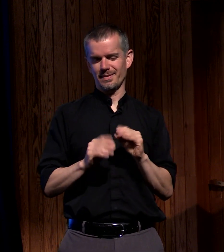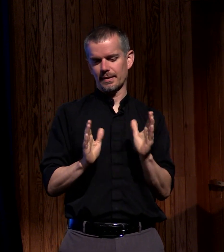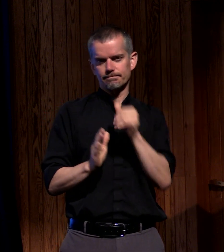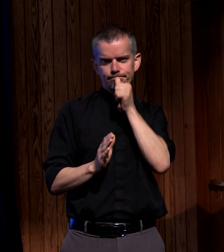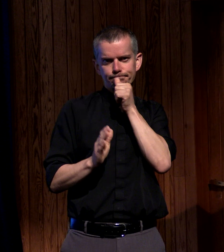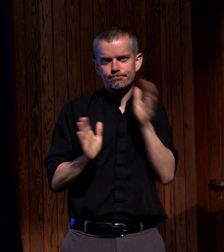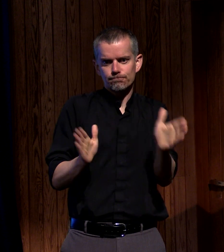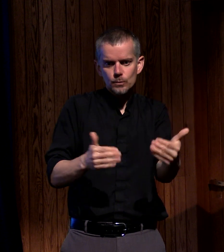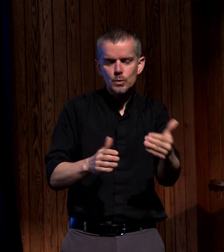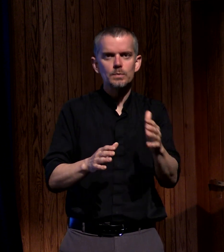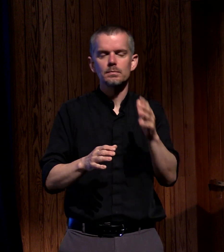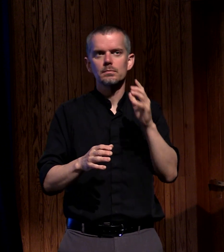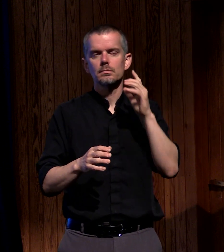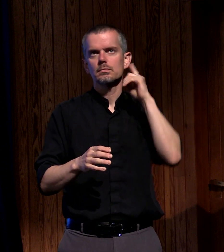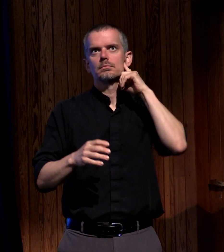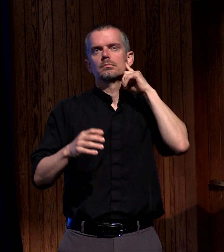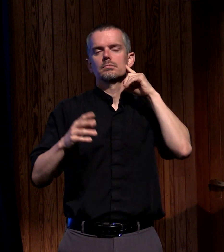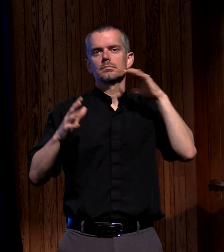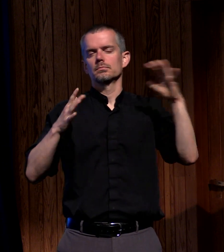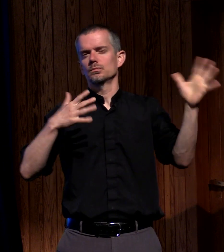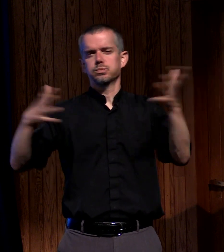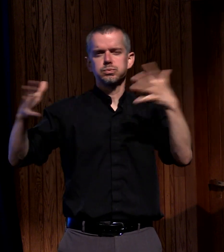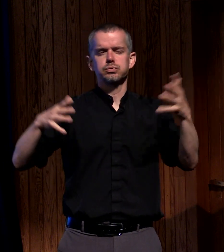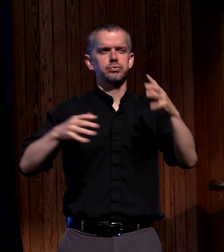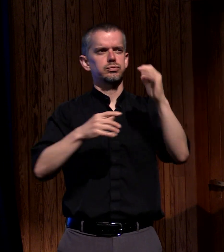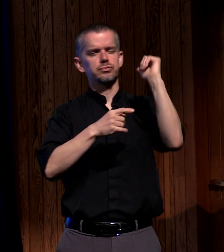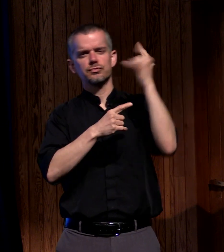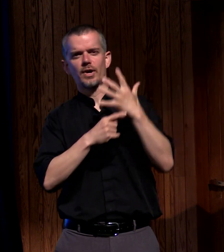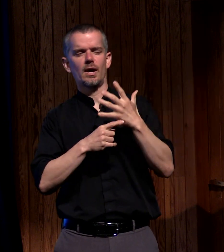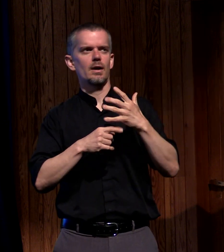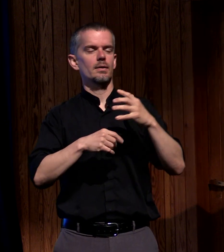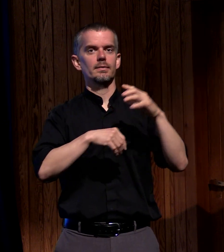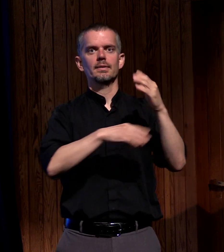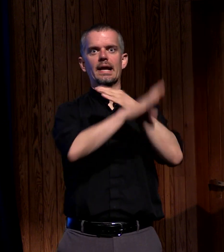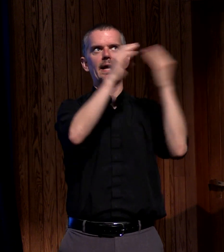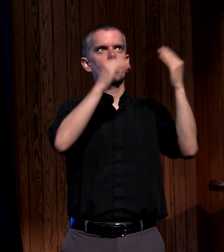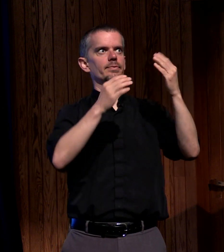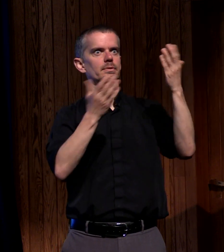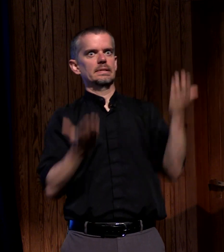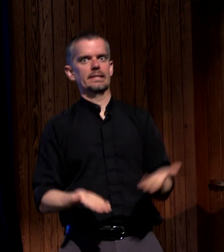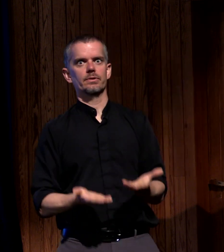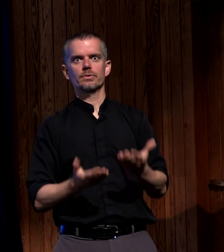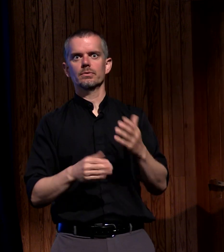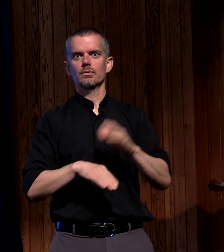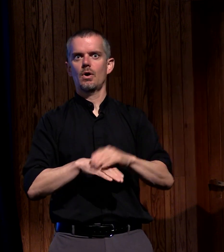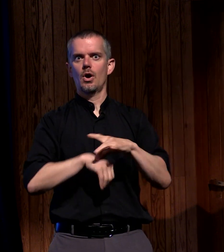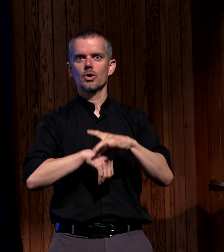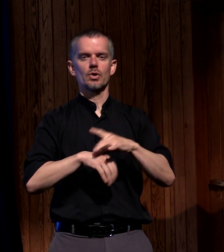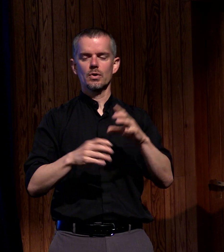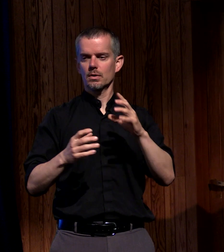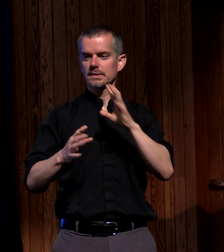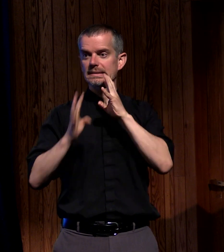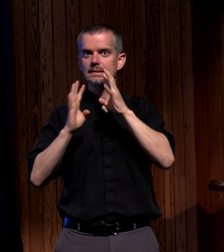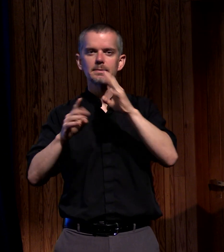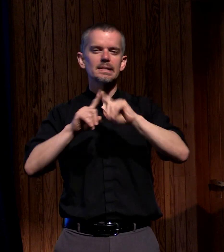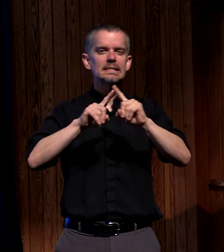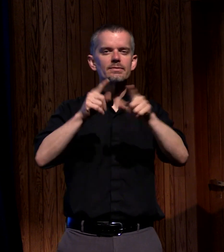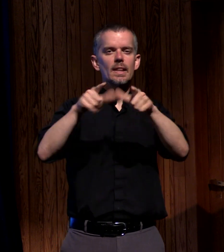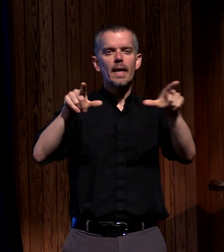the sound of heaven touching earth experiencing the wind and seeing the fire and speaking these different languages and what happens is they pour out